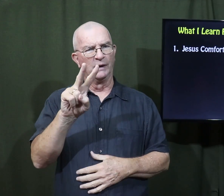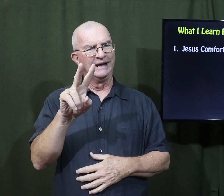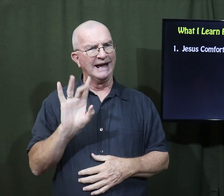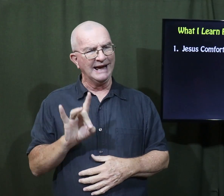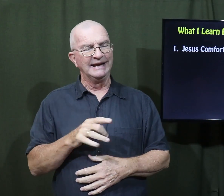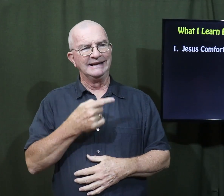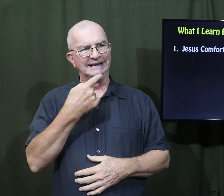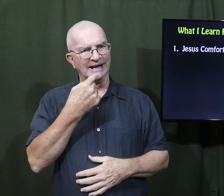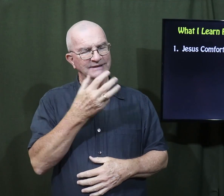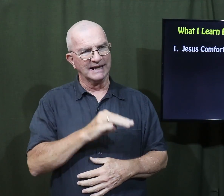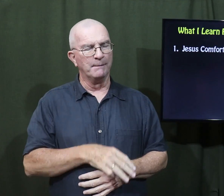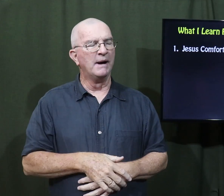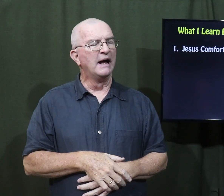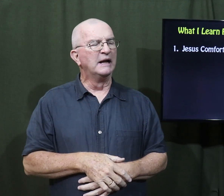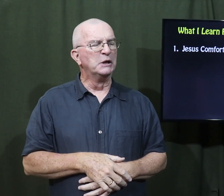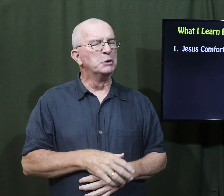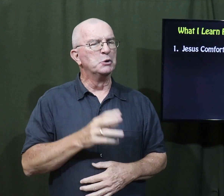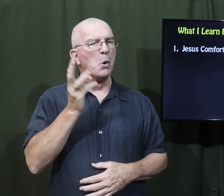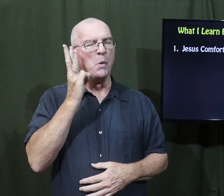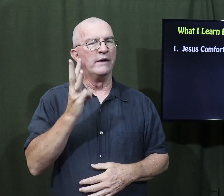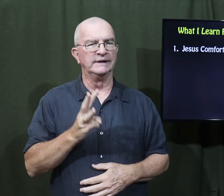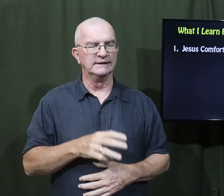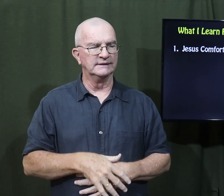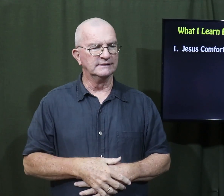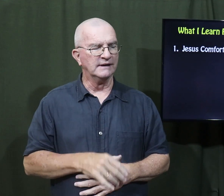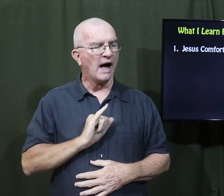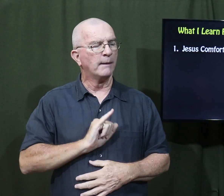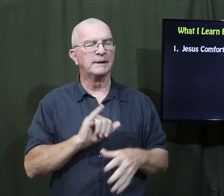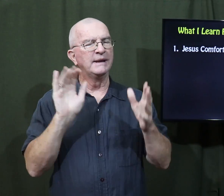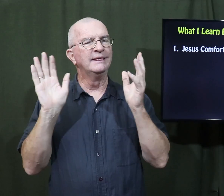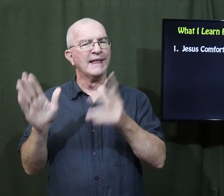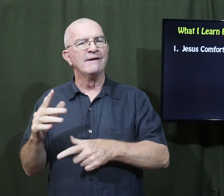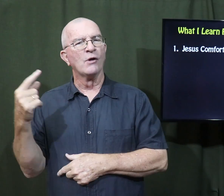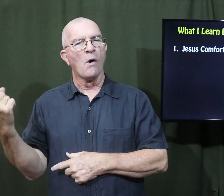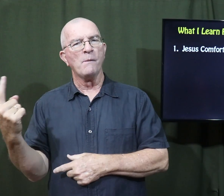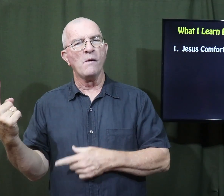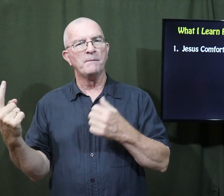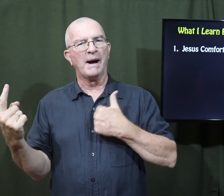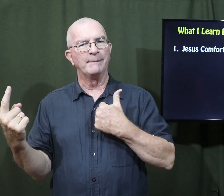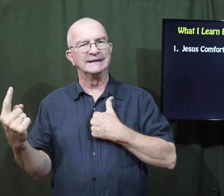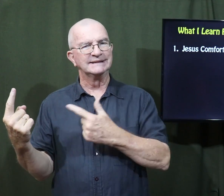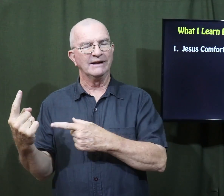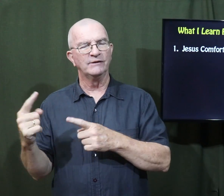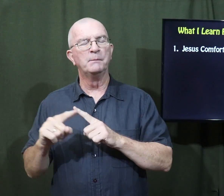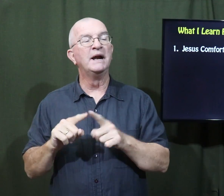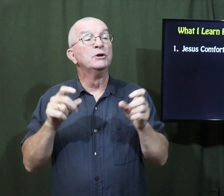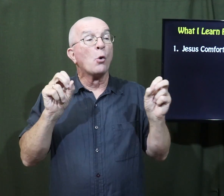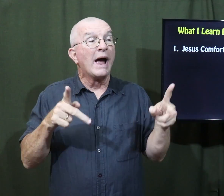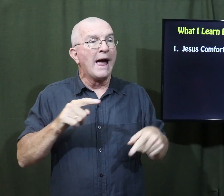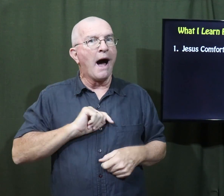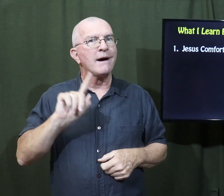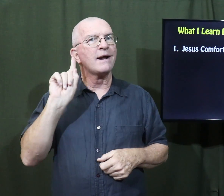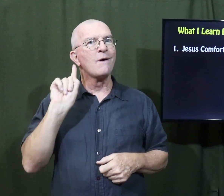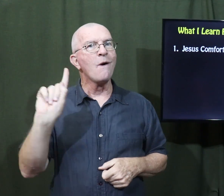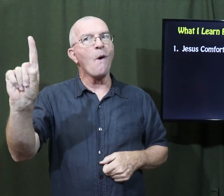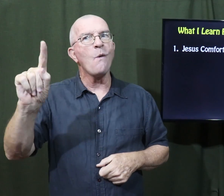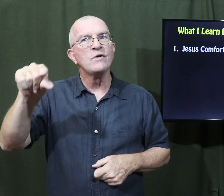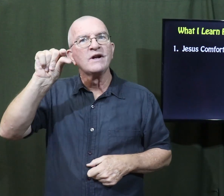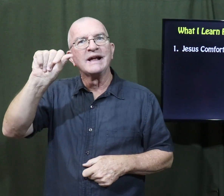in verse 28, he tells them, I'm going to be left alone, but it's okay. I'm going to go and meet